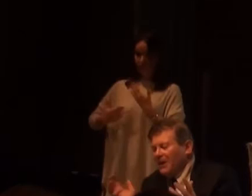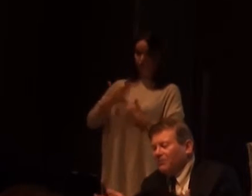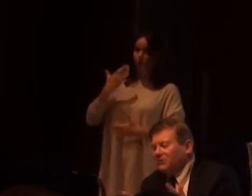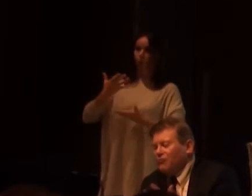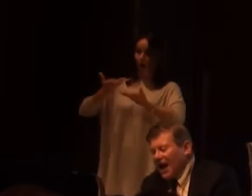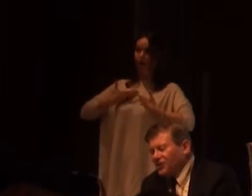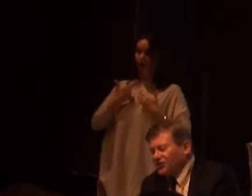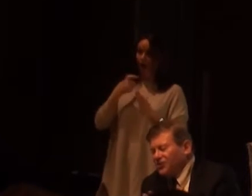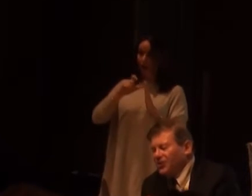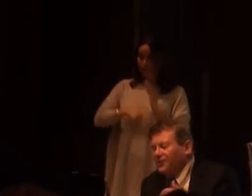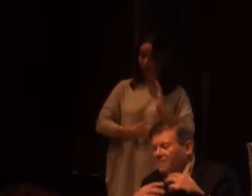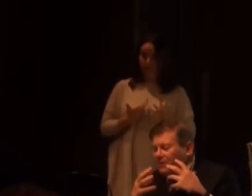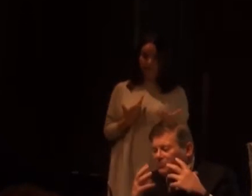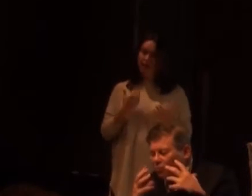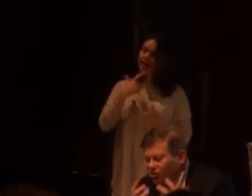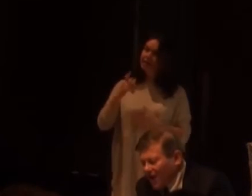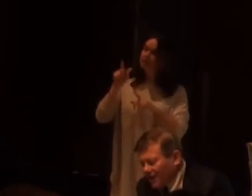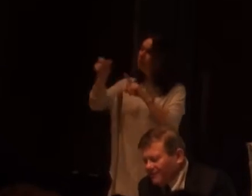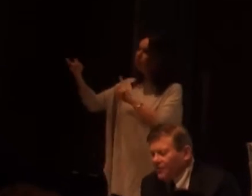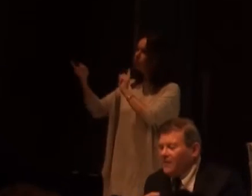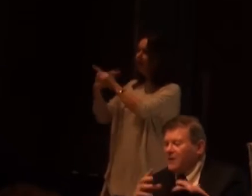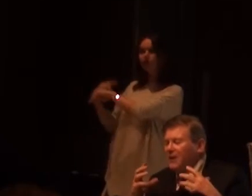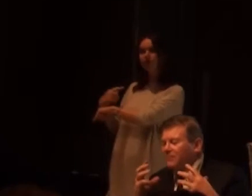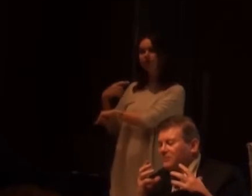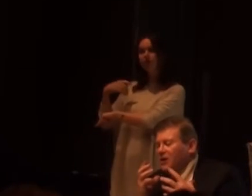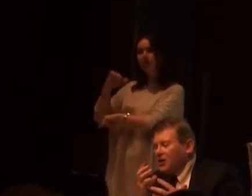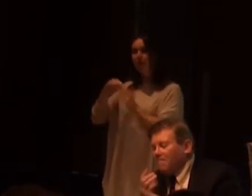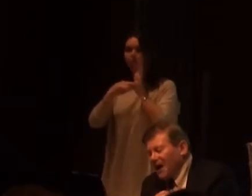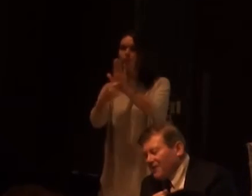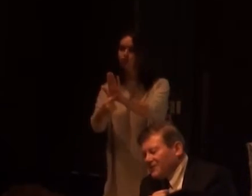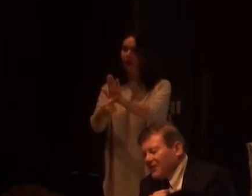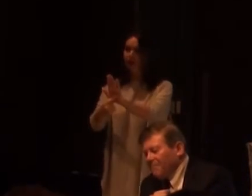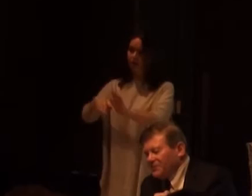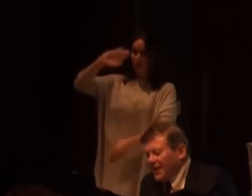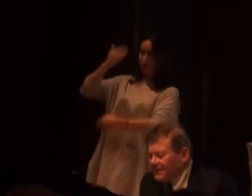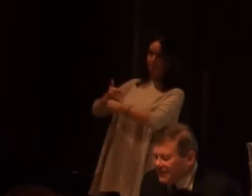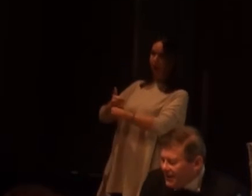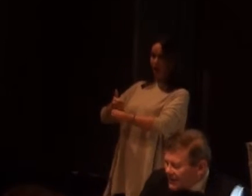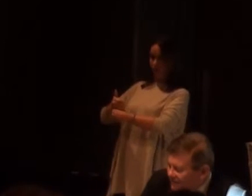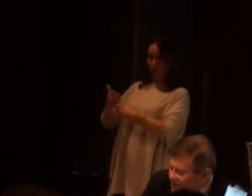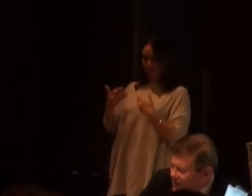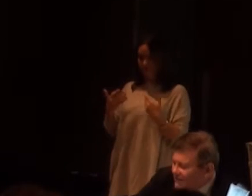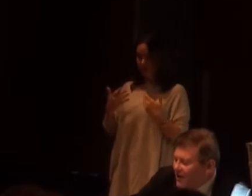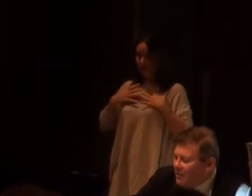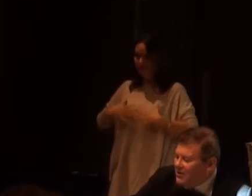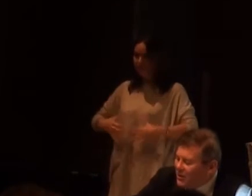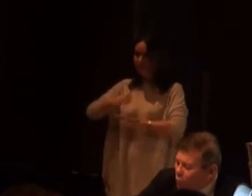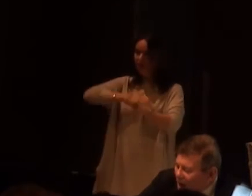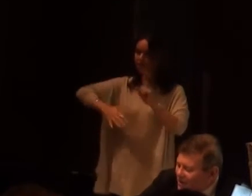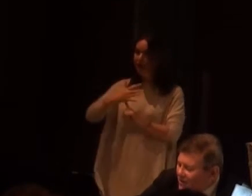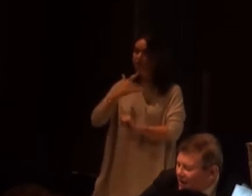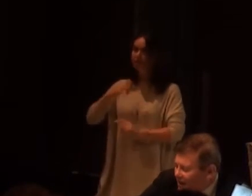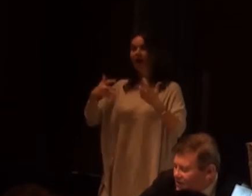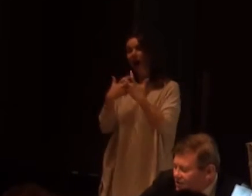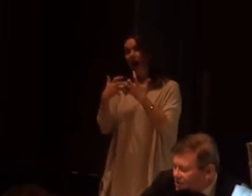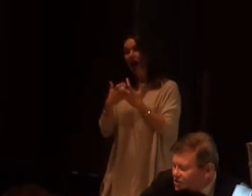It's people's reactions to you. People's portrayal of you. People's barriers that they present in the physical environment. The